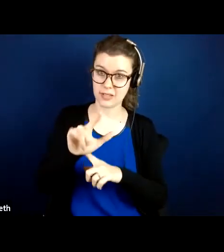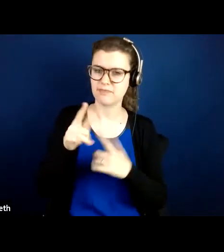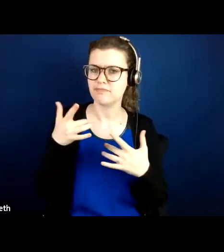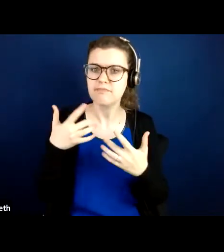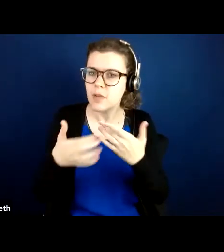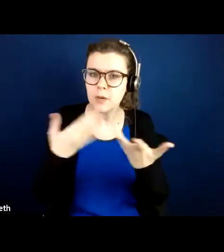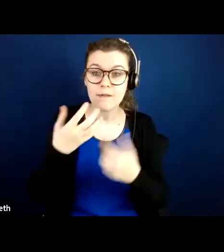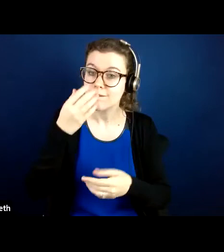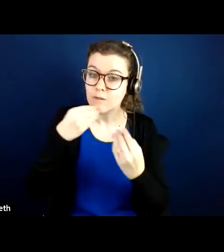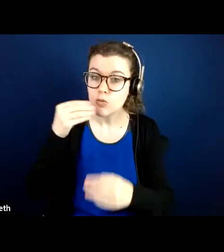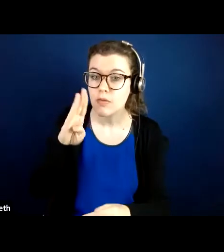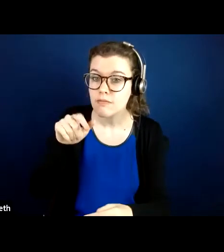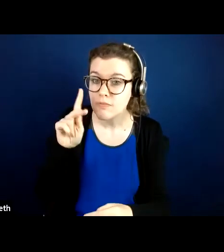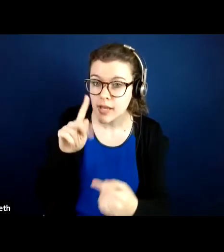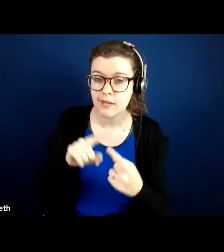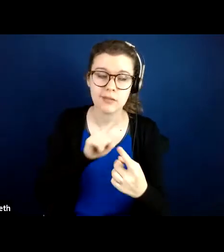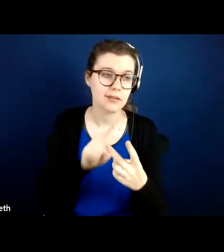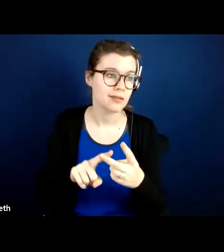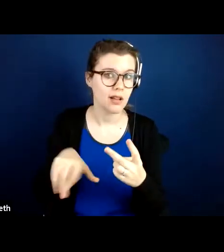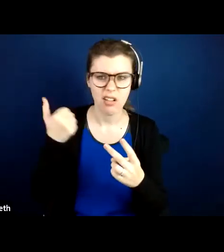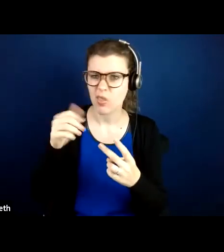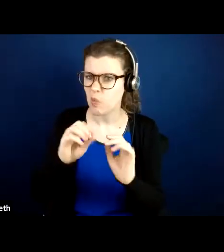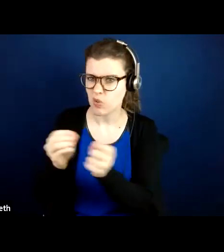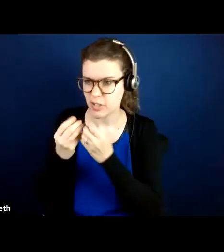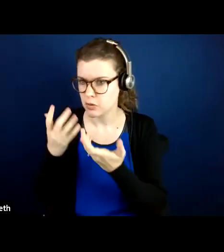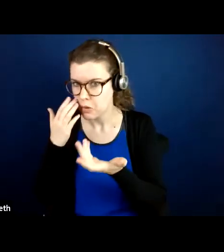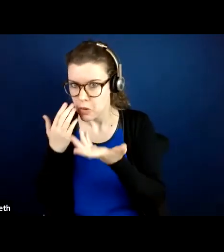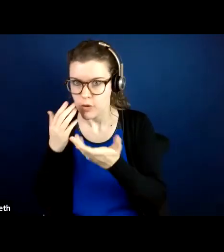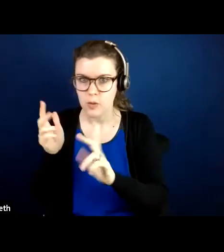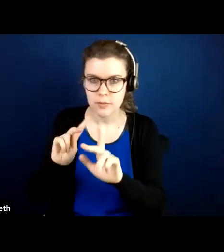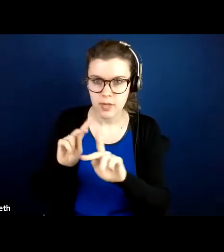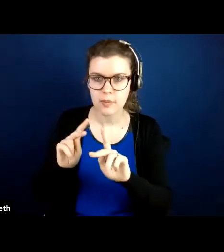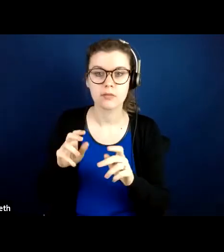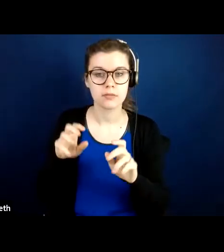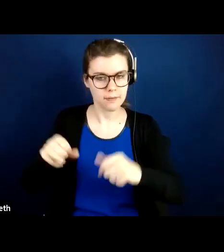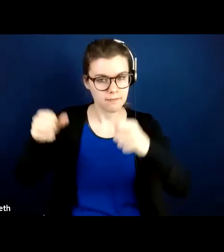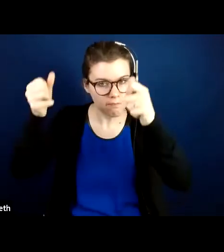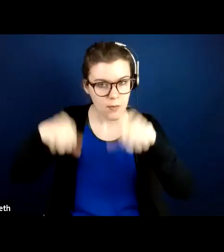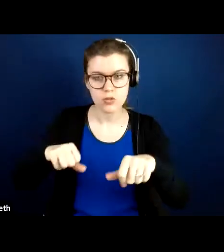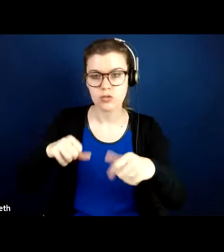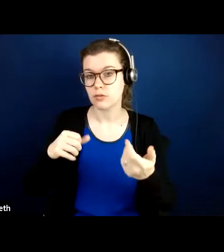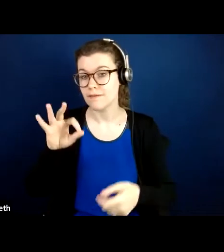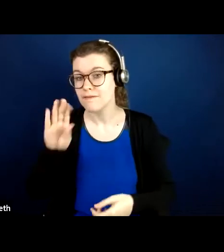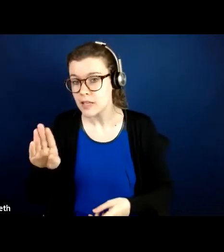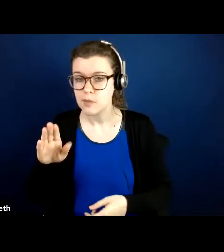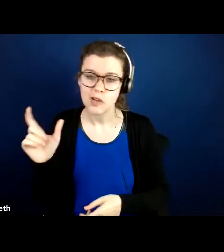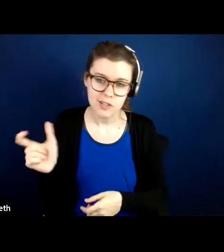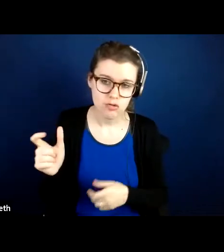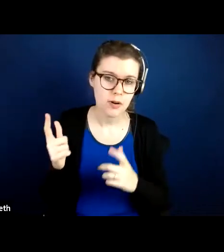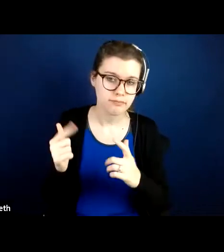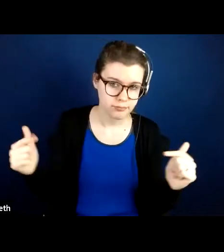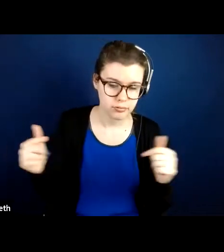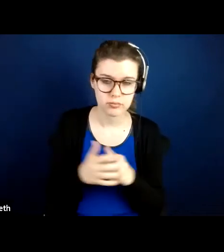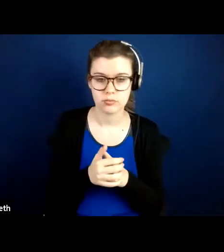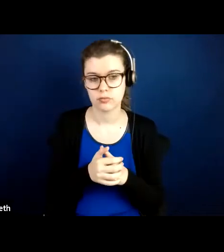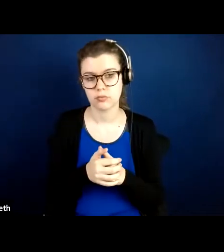consumers or people who are interested in participating with you. Post your workshop details on social media and the website. If you